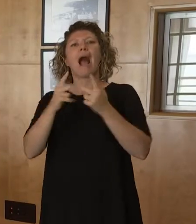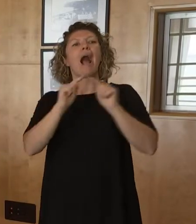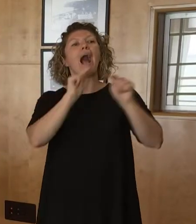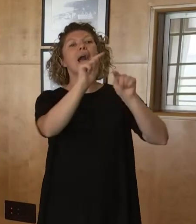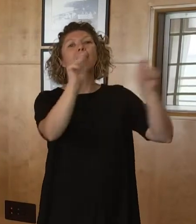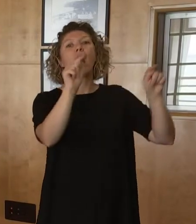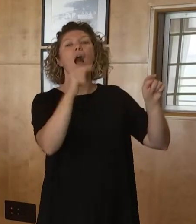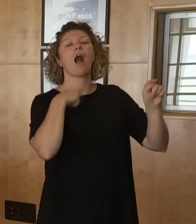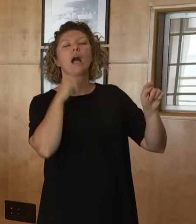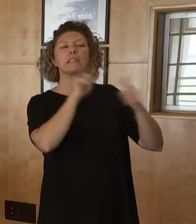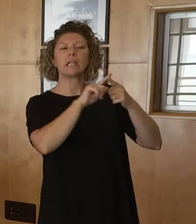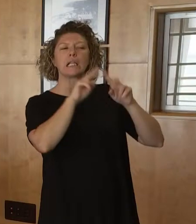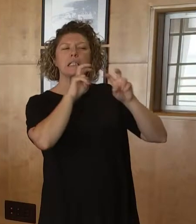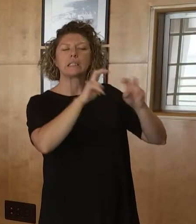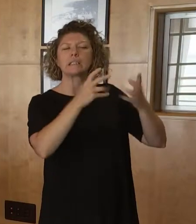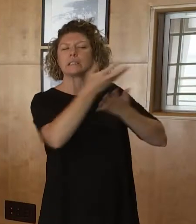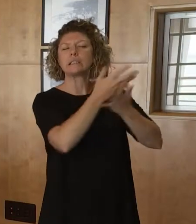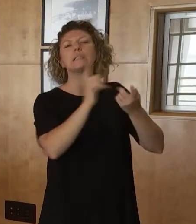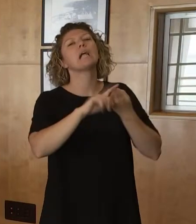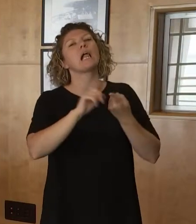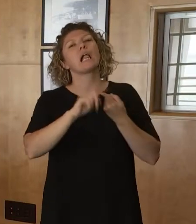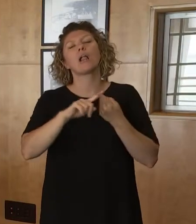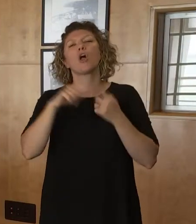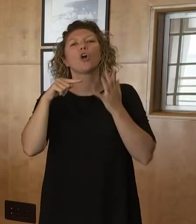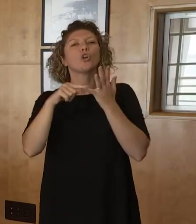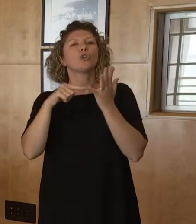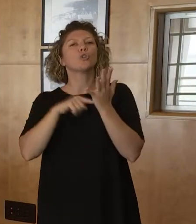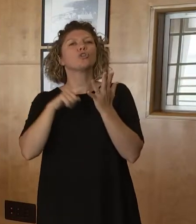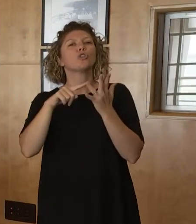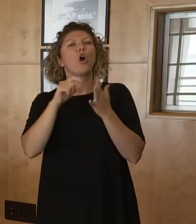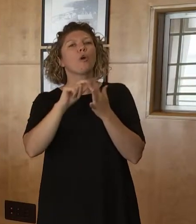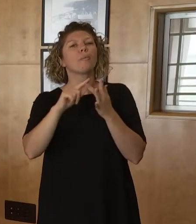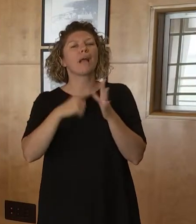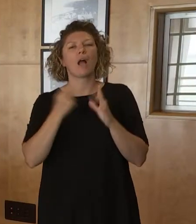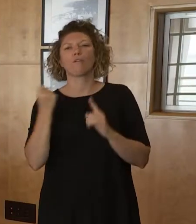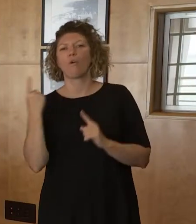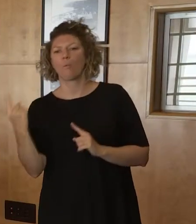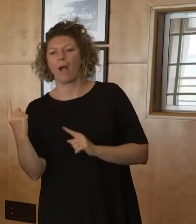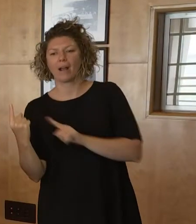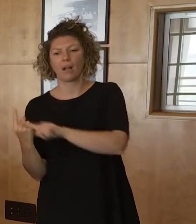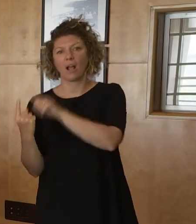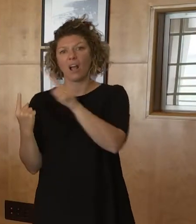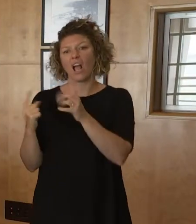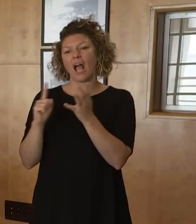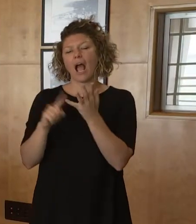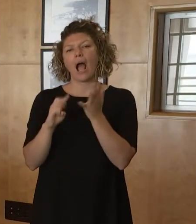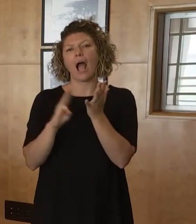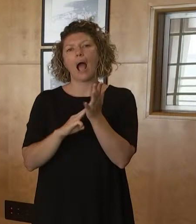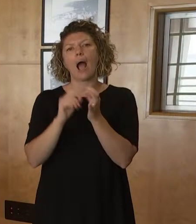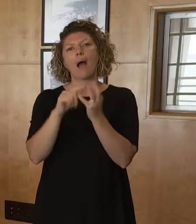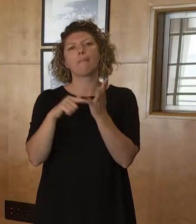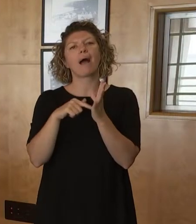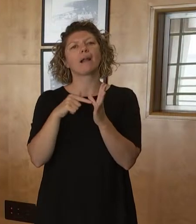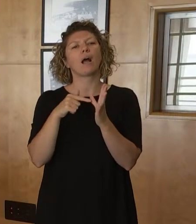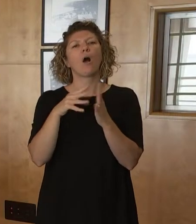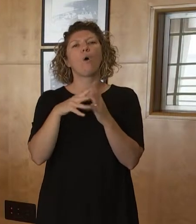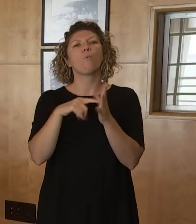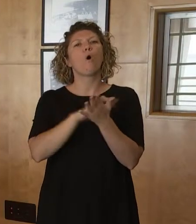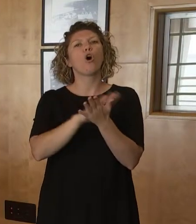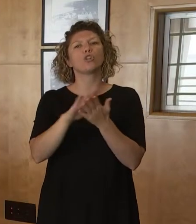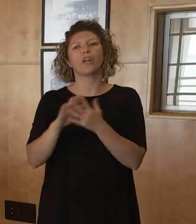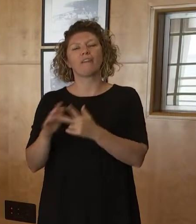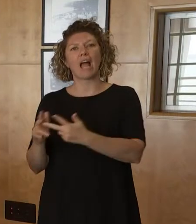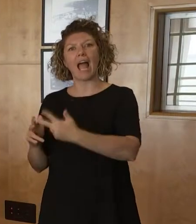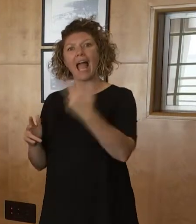made in the morning. Just bringing it back, for example, Utopia had one case and Botowatch had eight cases today, the vaccination rate. So, all of that is